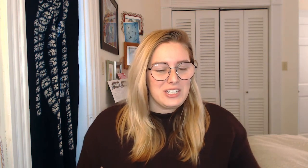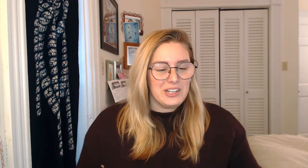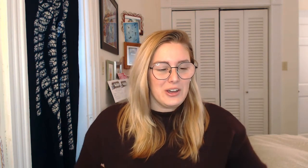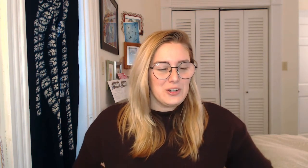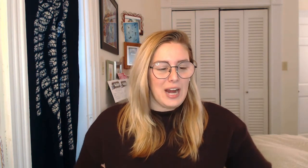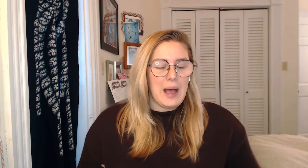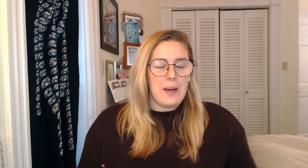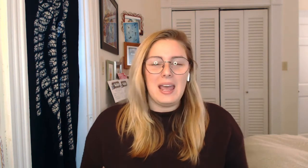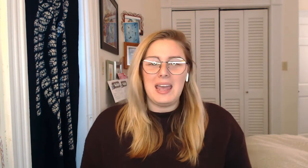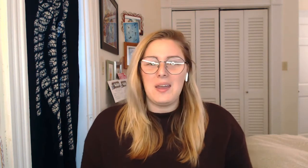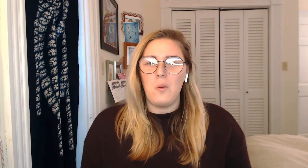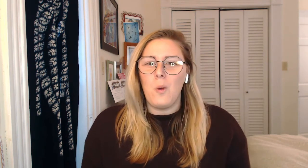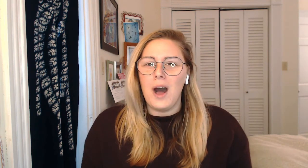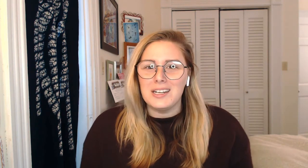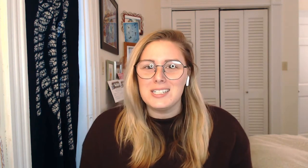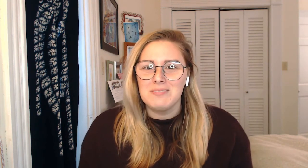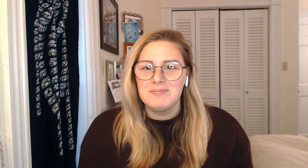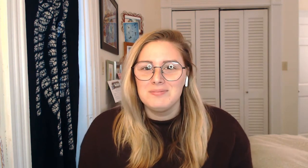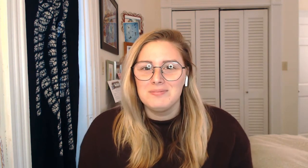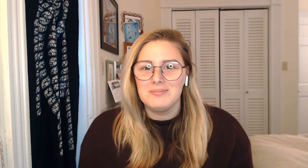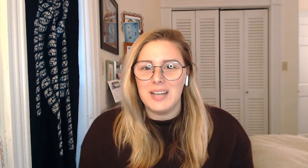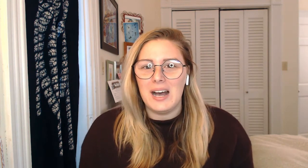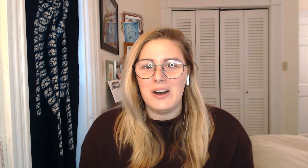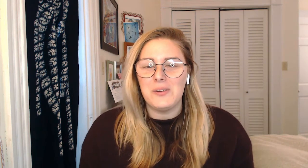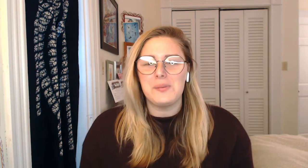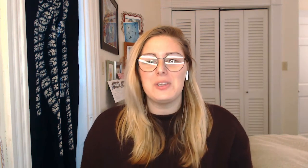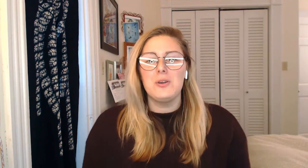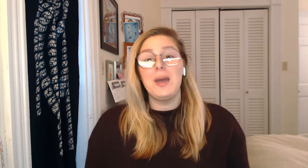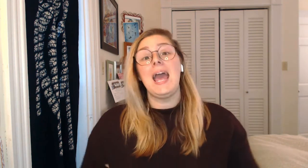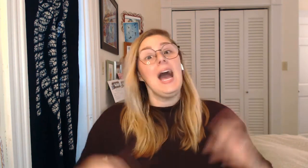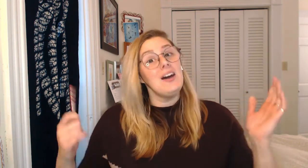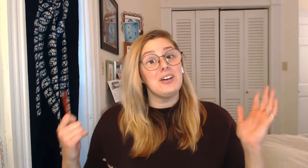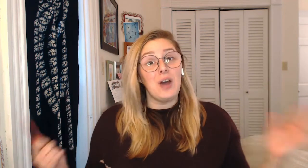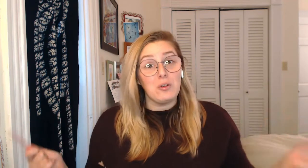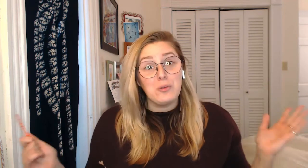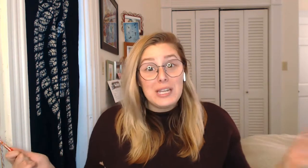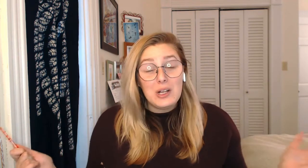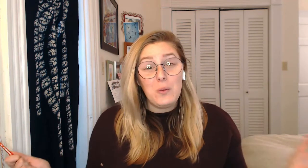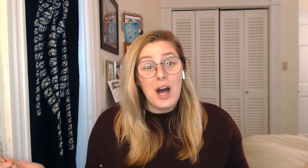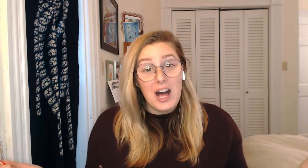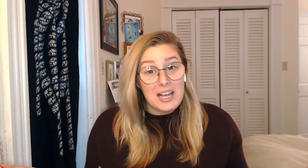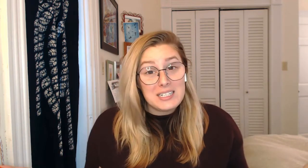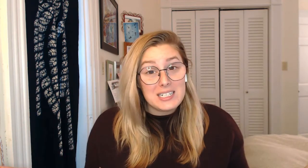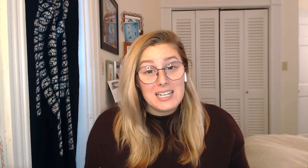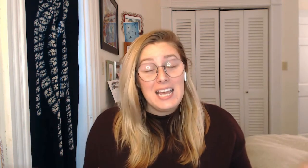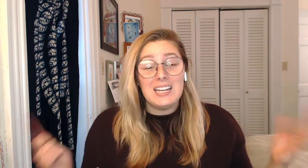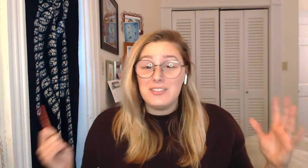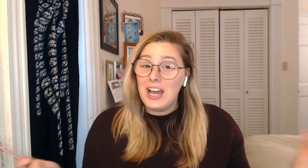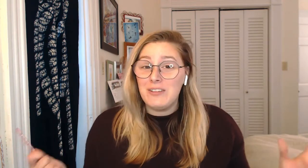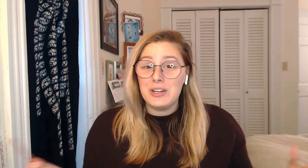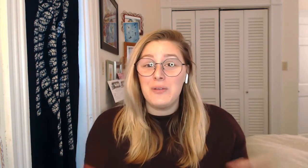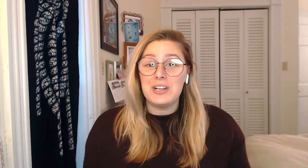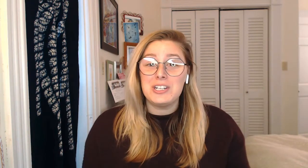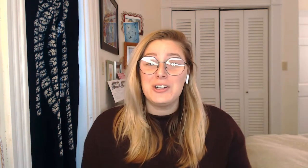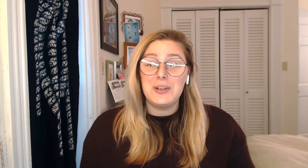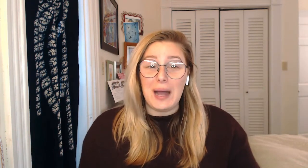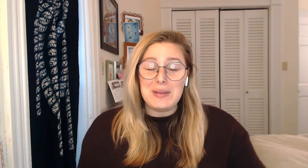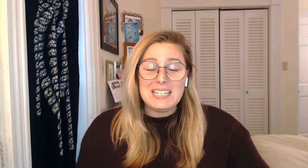to go grab a wand. Now, you may have a real wand. And if you have one, I want you to go grab it.